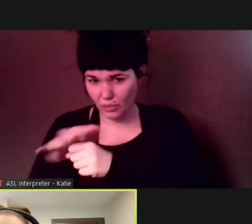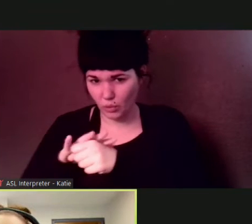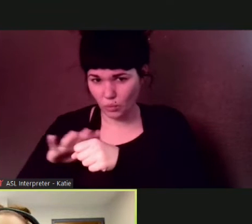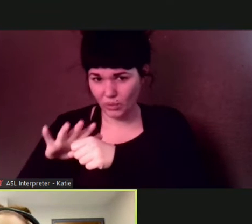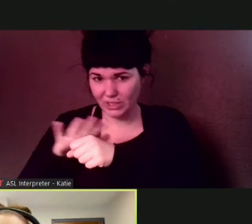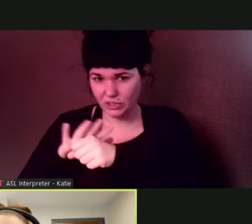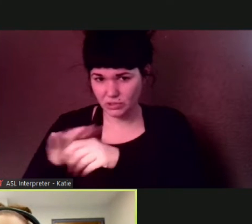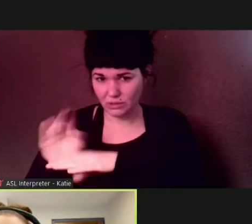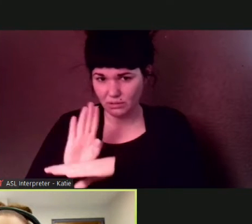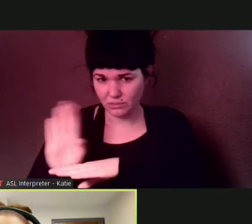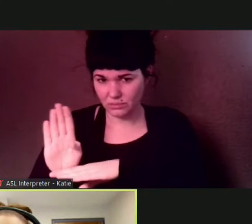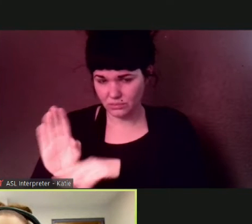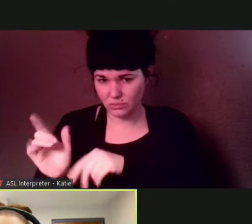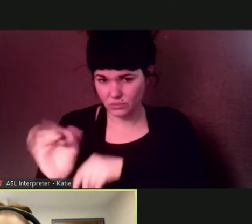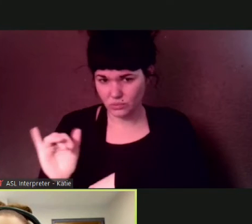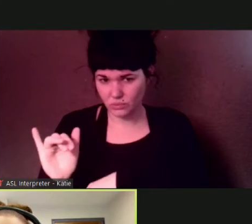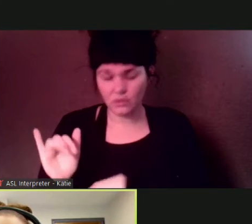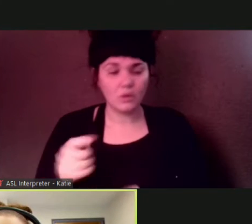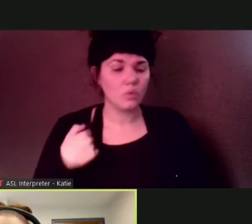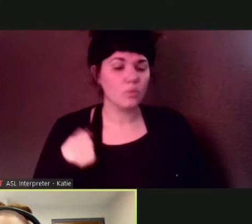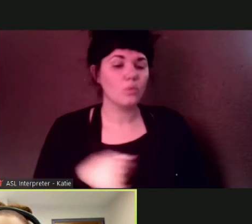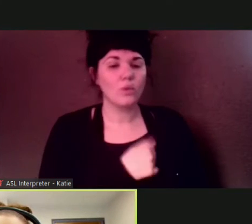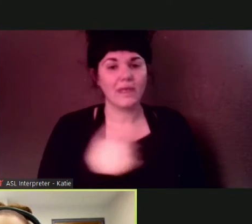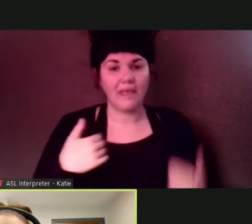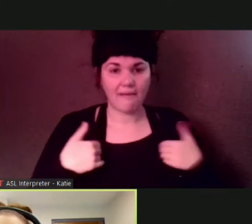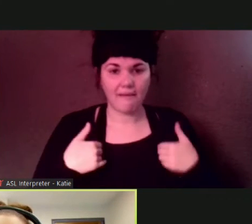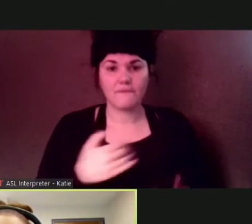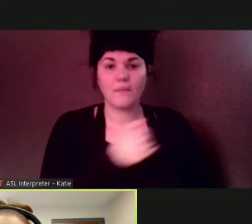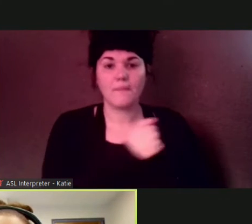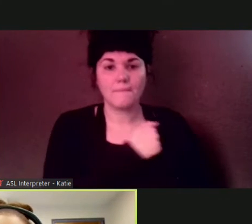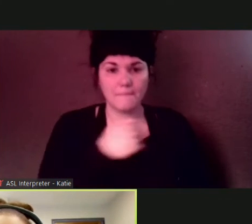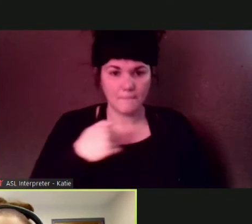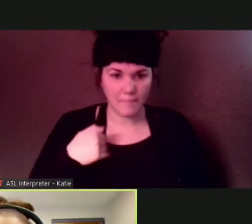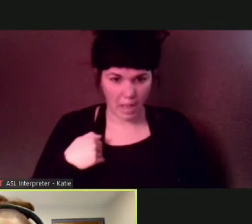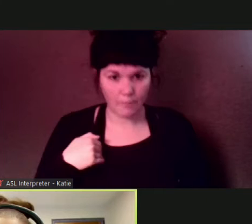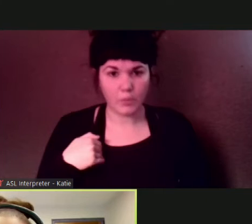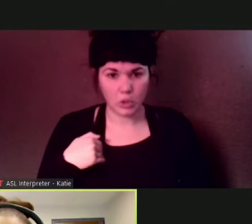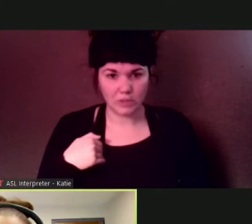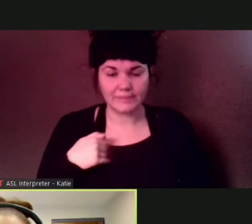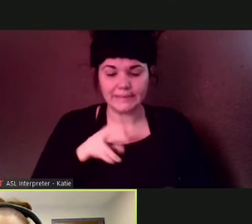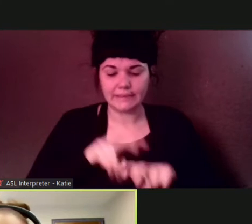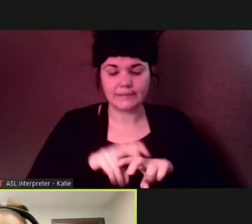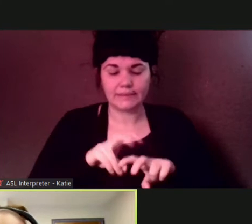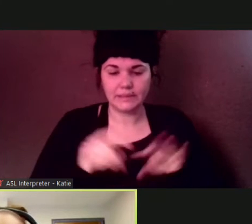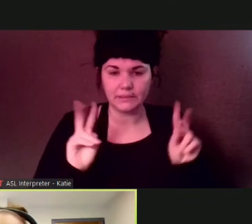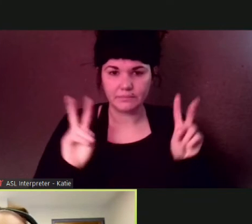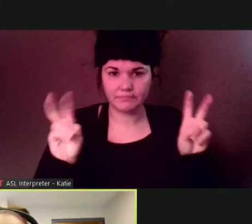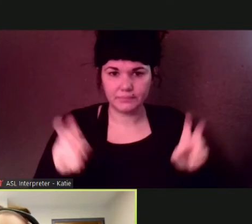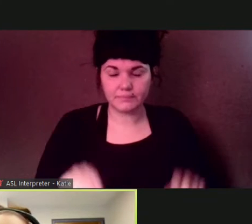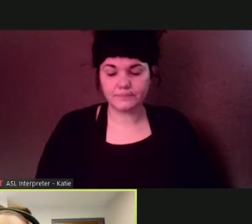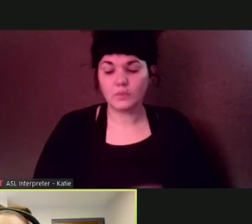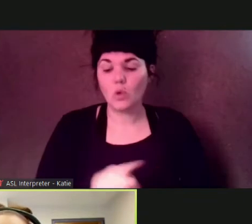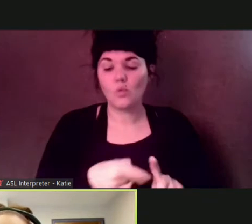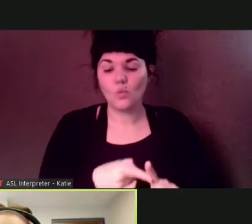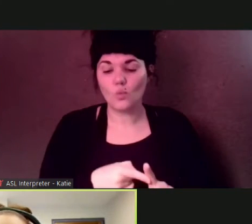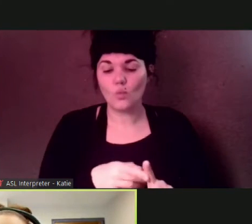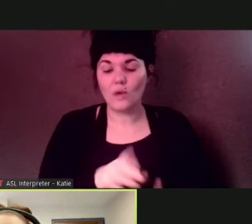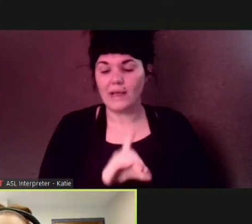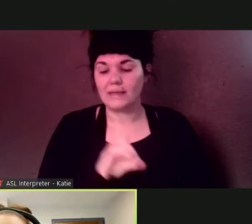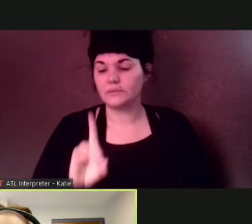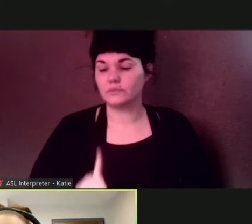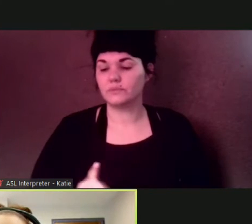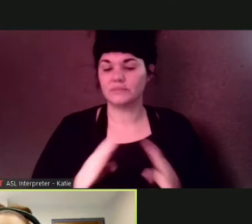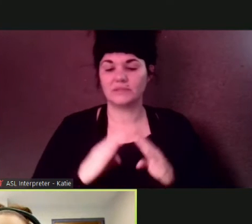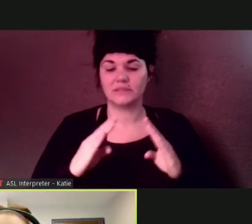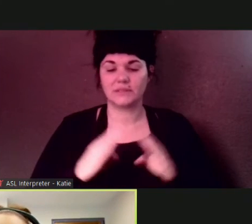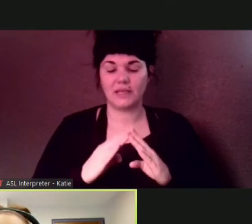have member seats just like uh so when the city uh filed for bankruptcy one of the things that